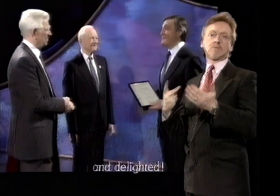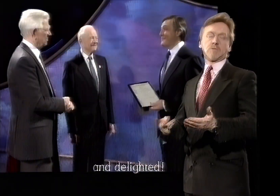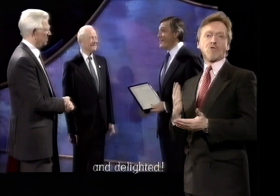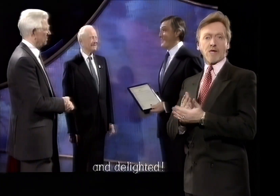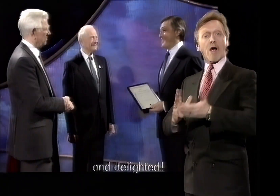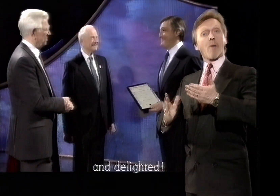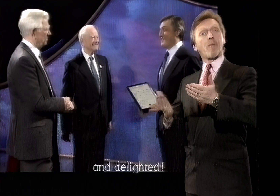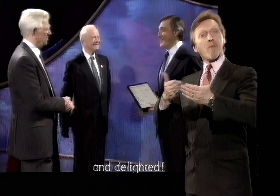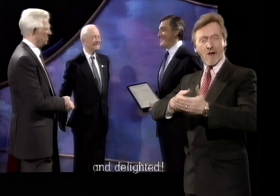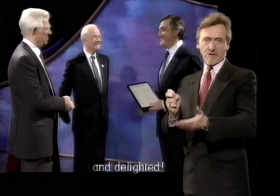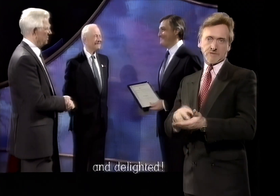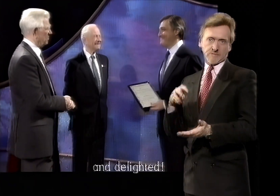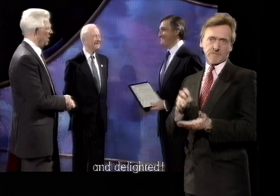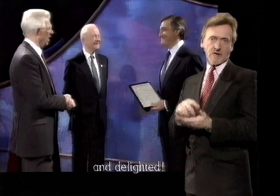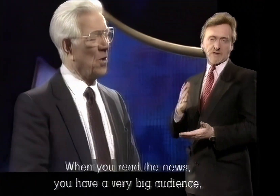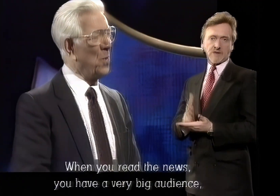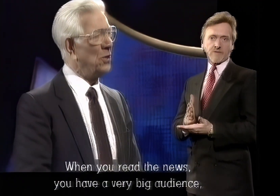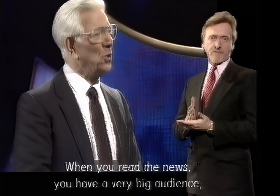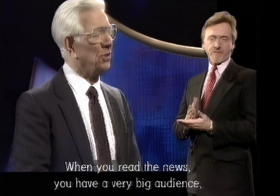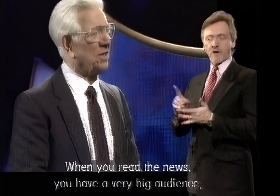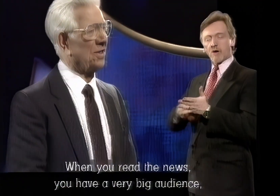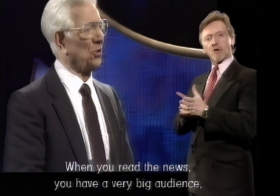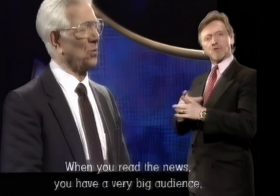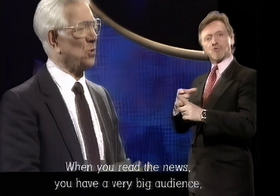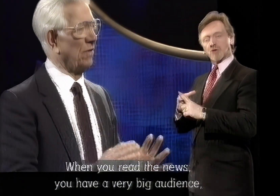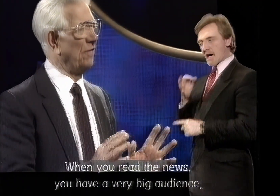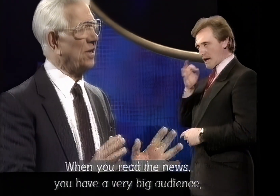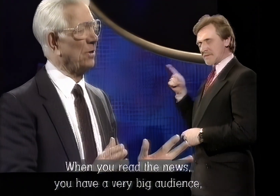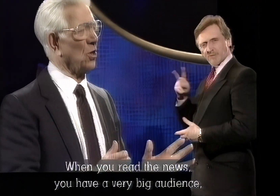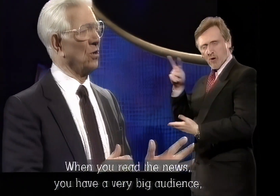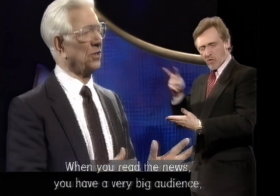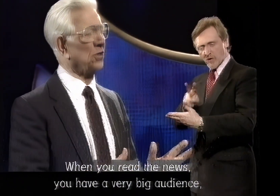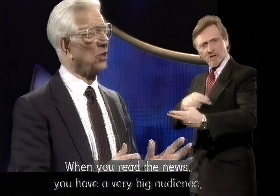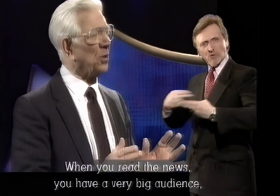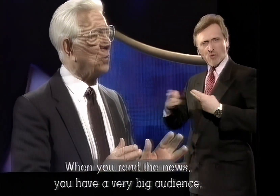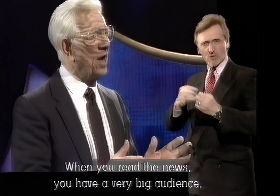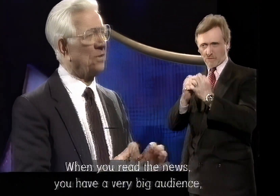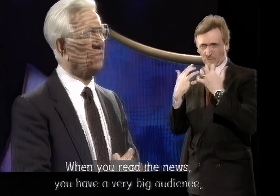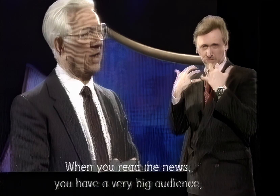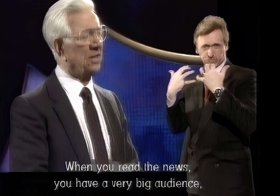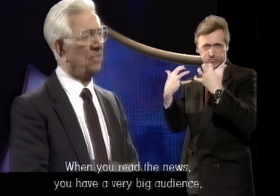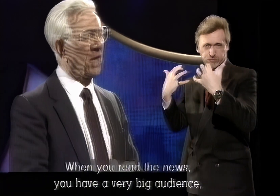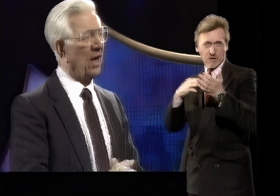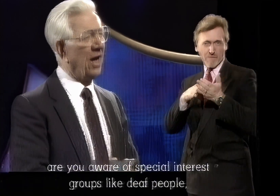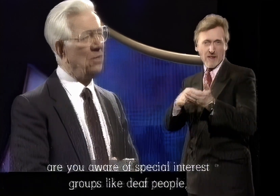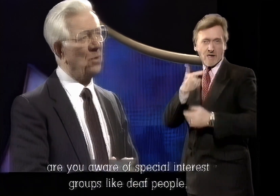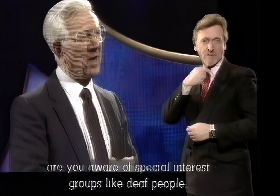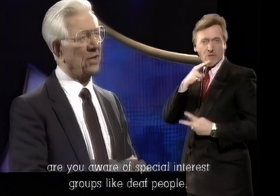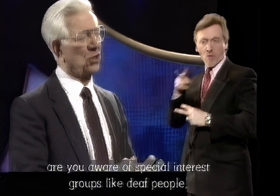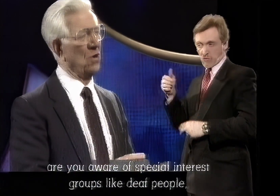delighted. Delighted. Now, when you're reading the news, you have a very big audience and you are aware of that. Are you aware at all